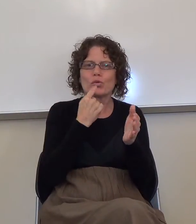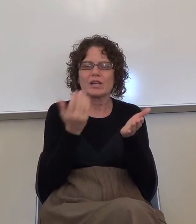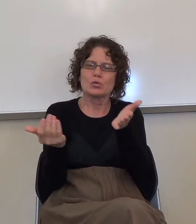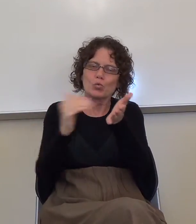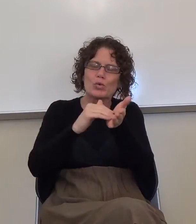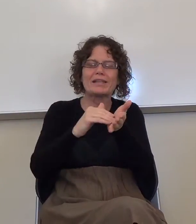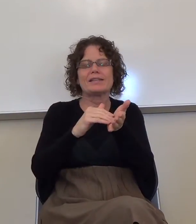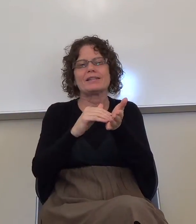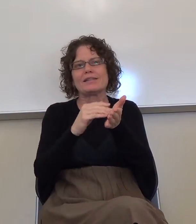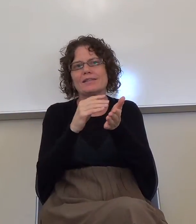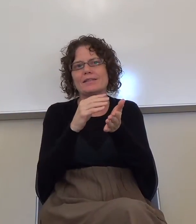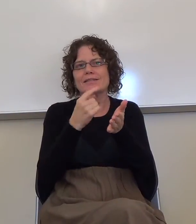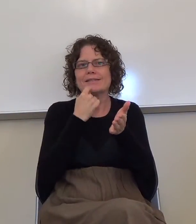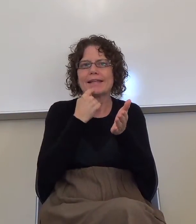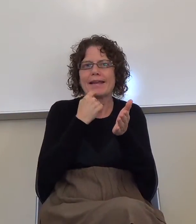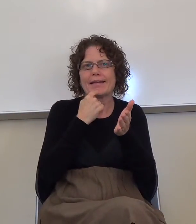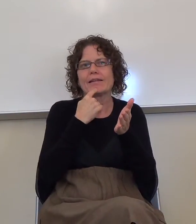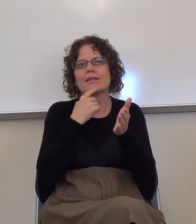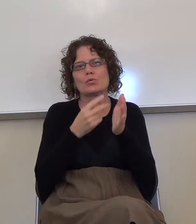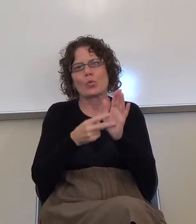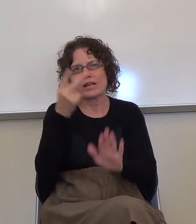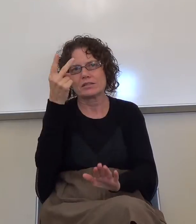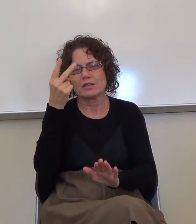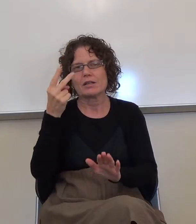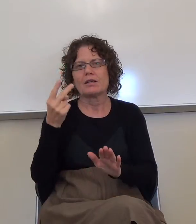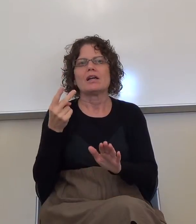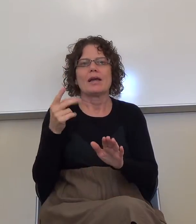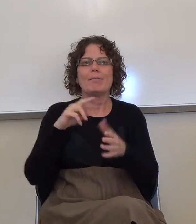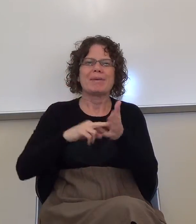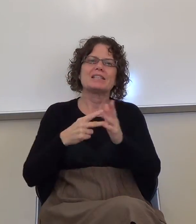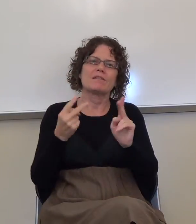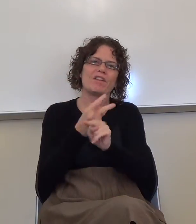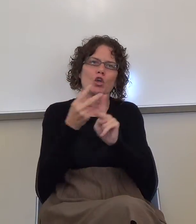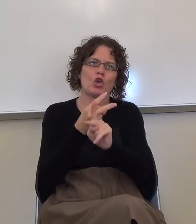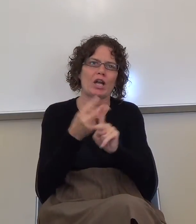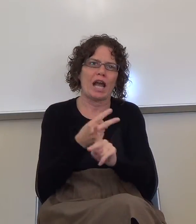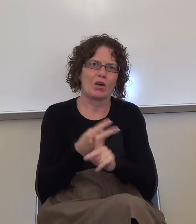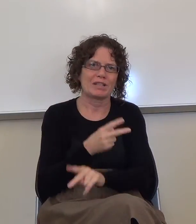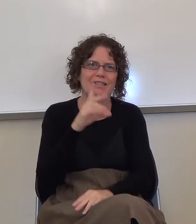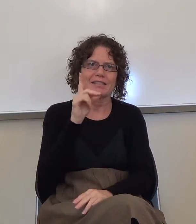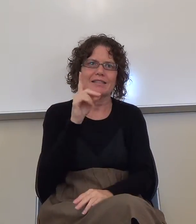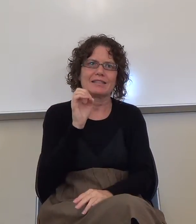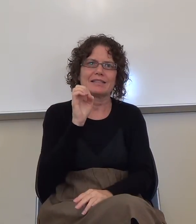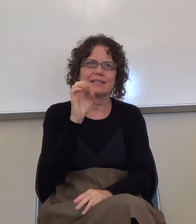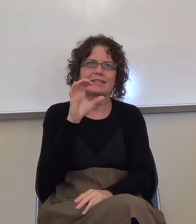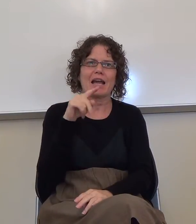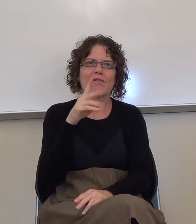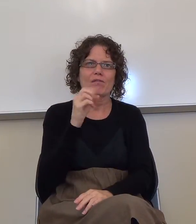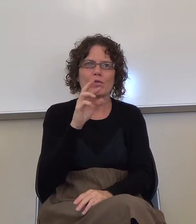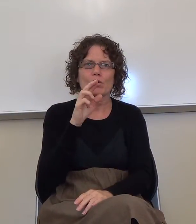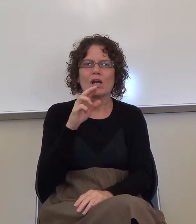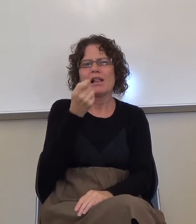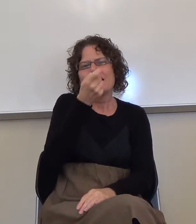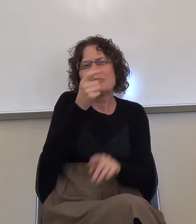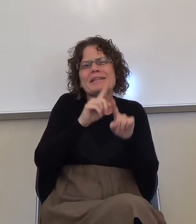Figure it out. Figure it out. Figure it out. Okay. Now, there's a little bit of difference between these exercises,